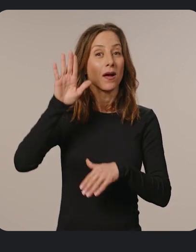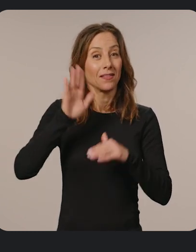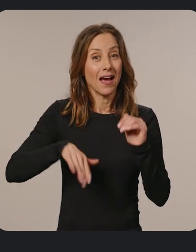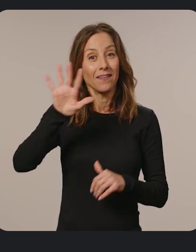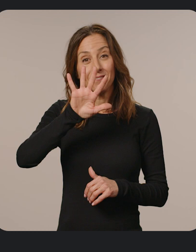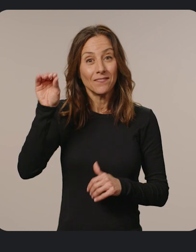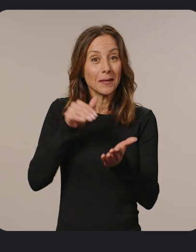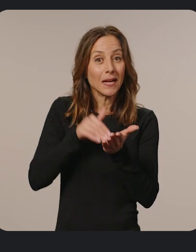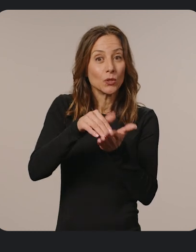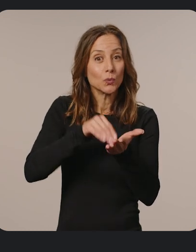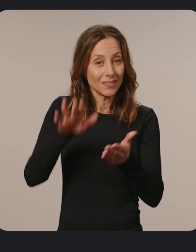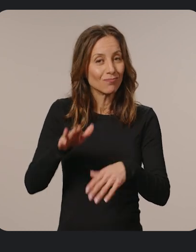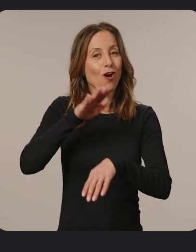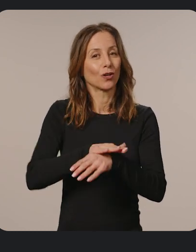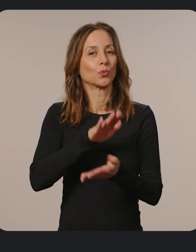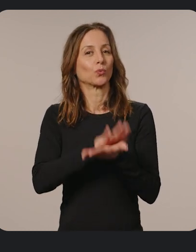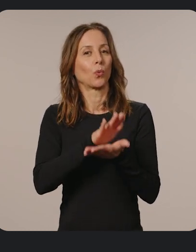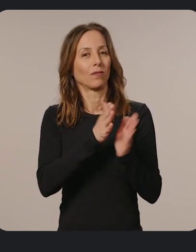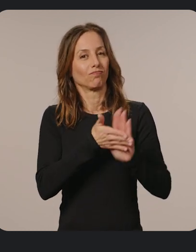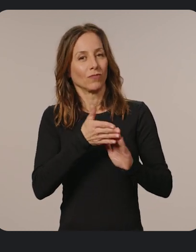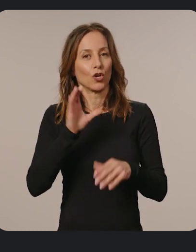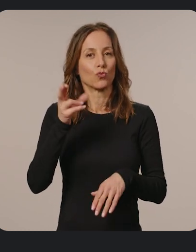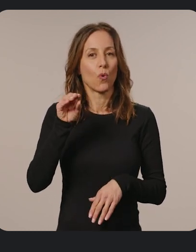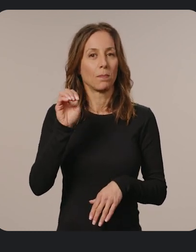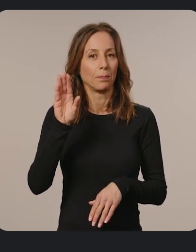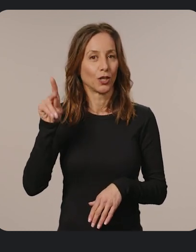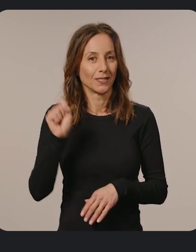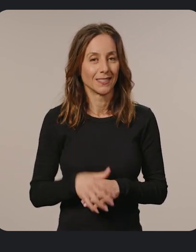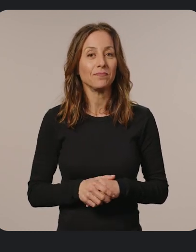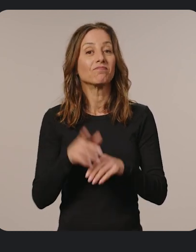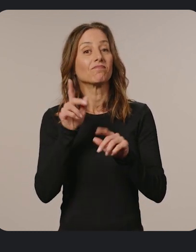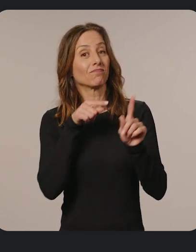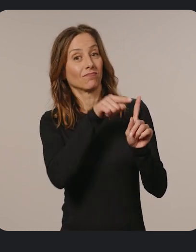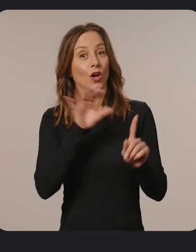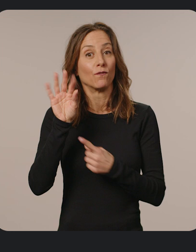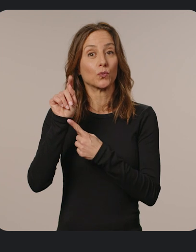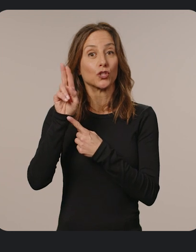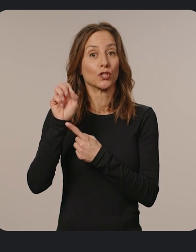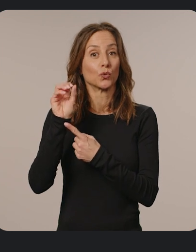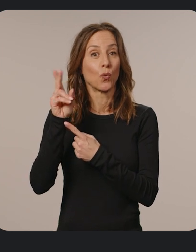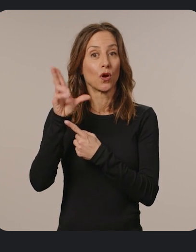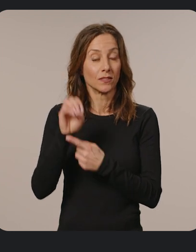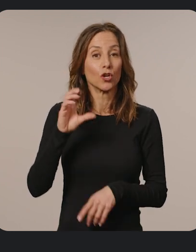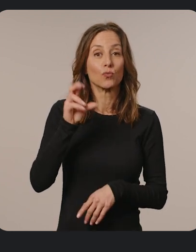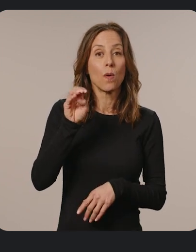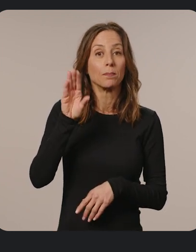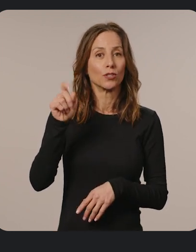and more than 50 million students are on school-managed Chromebooks. According to FutureSource, Chromebooks were the number